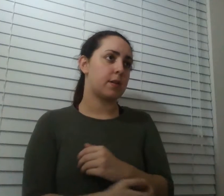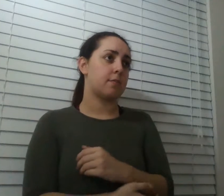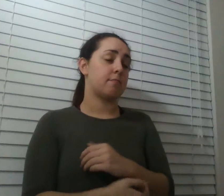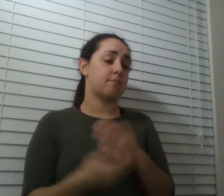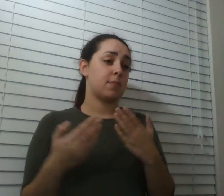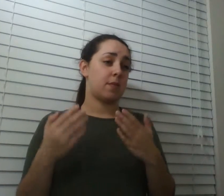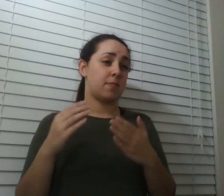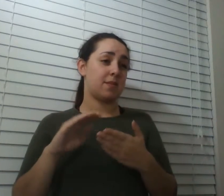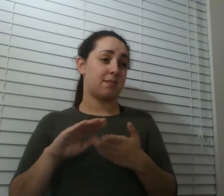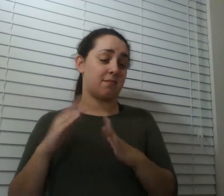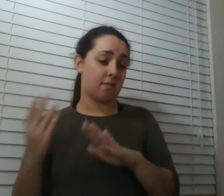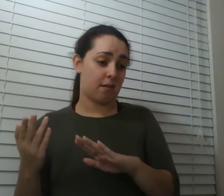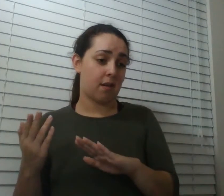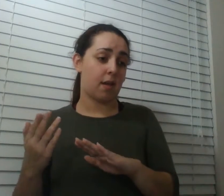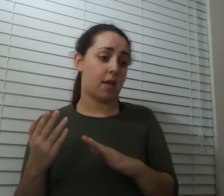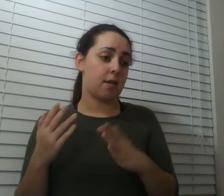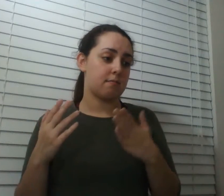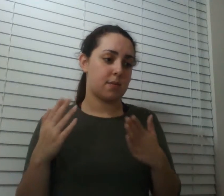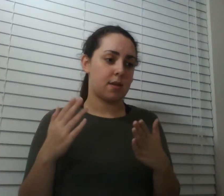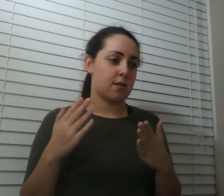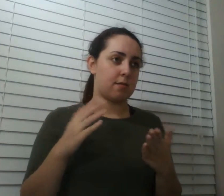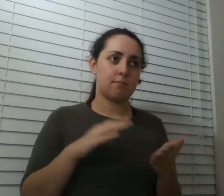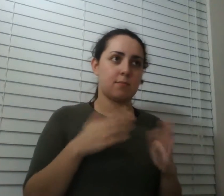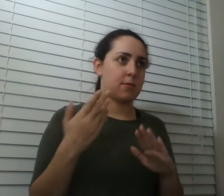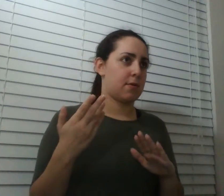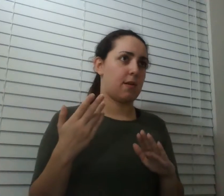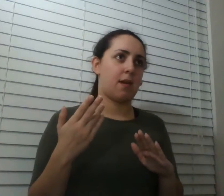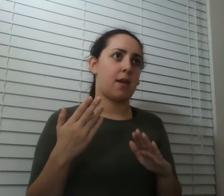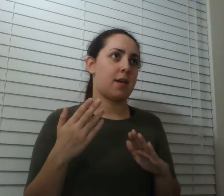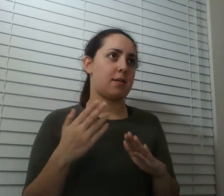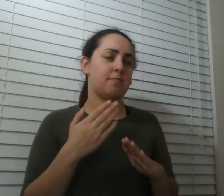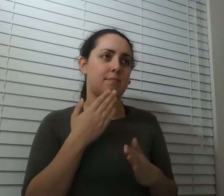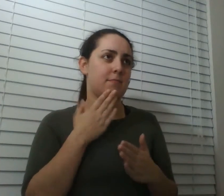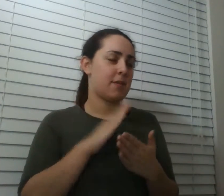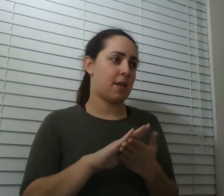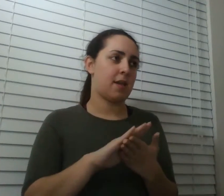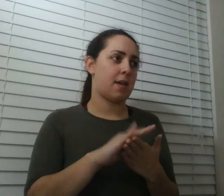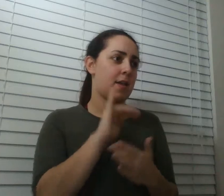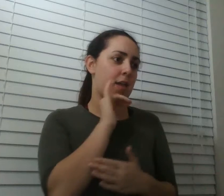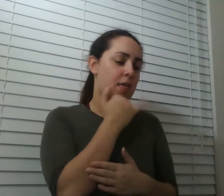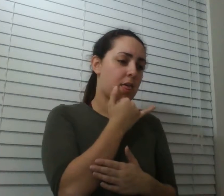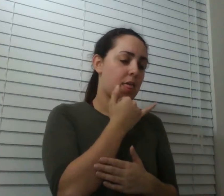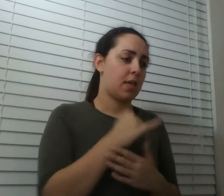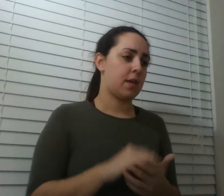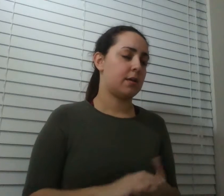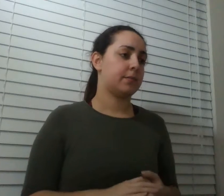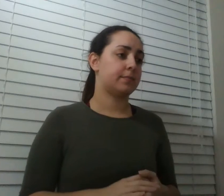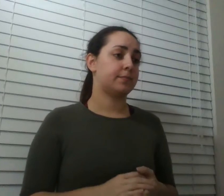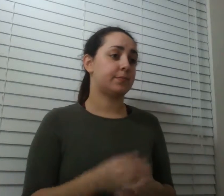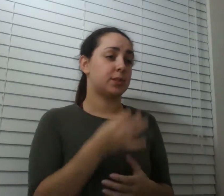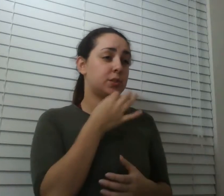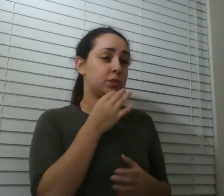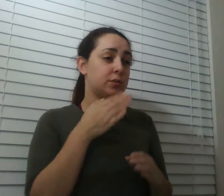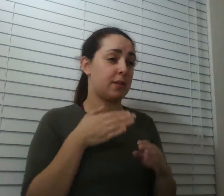in the future or die in some horrible accident soon after soon after we we see them